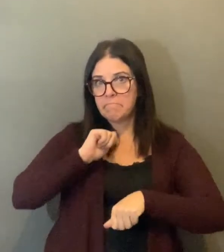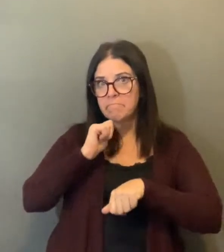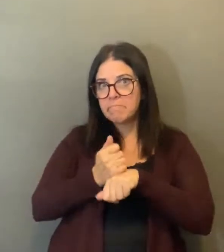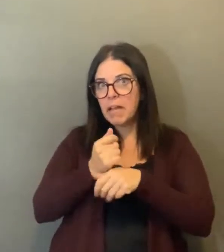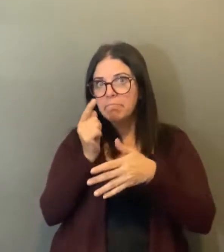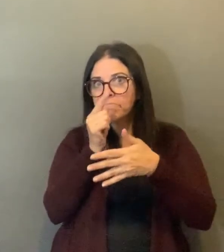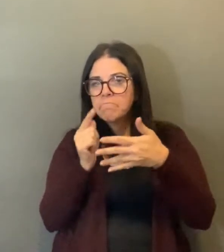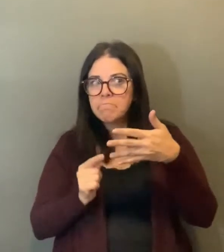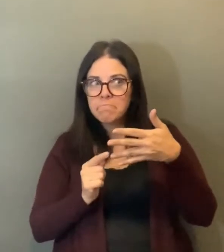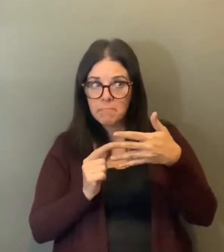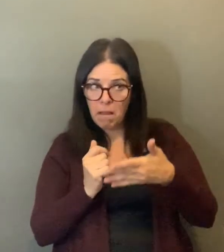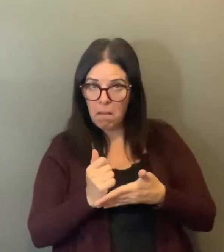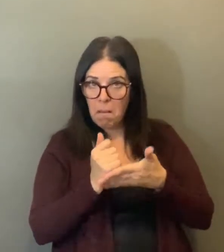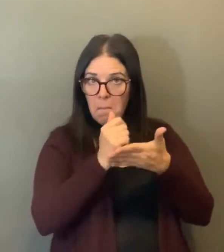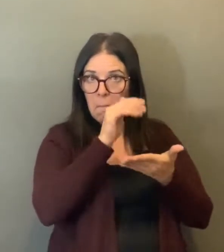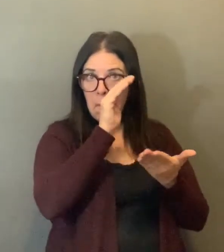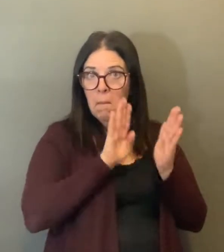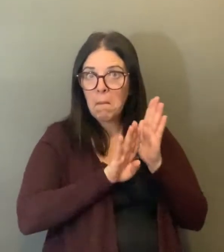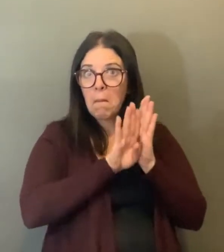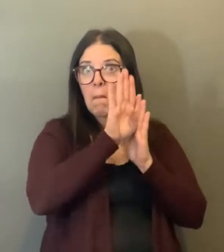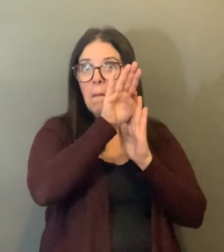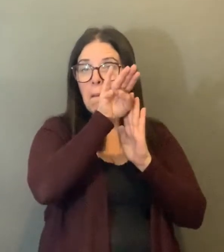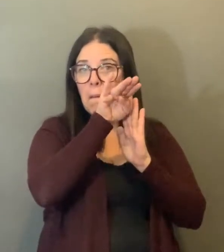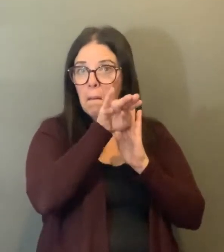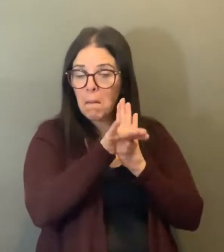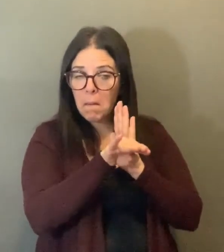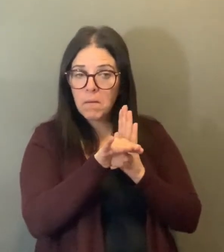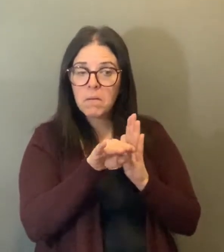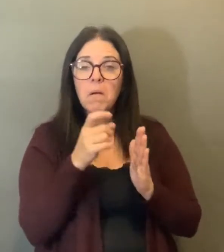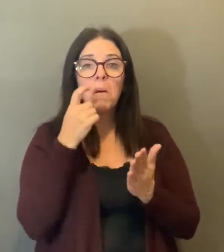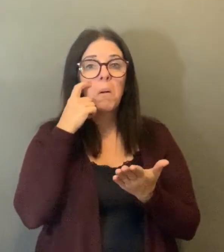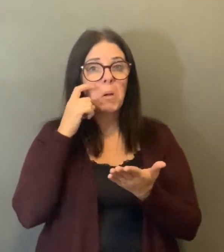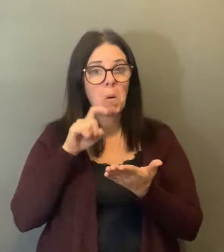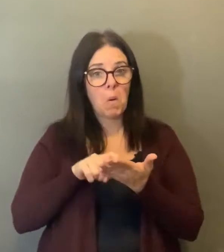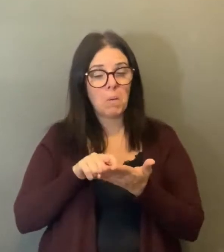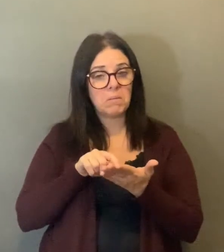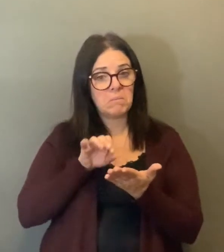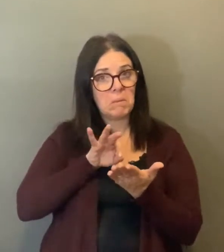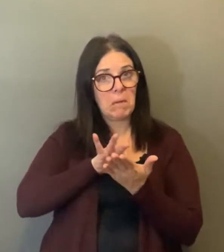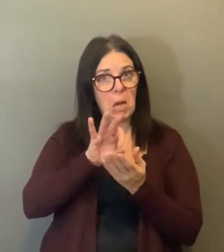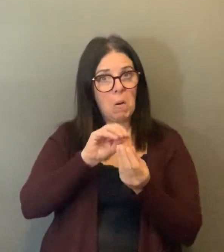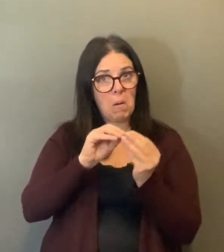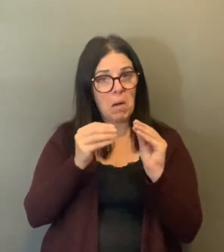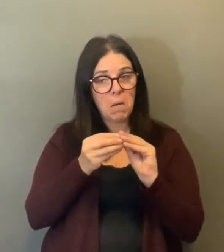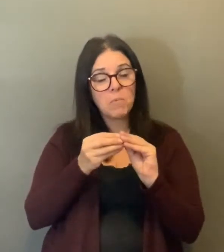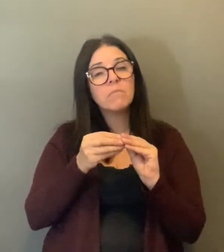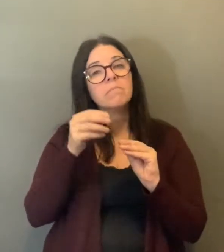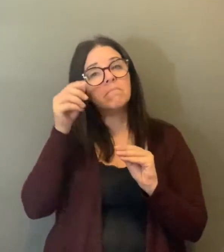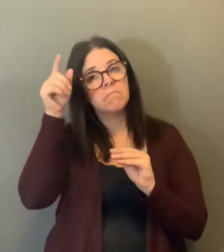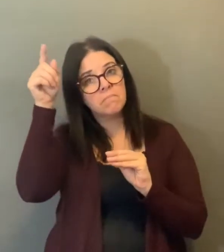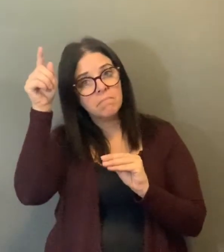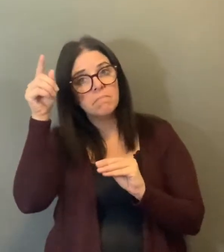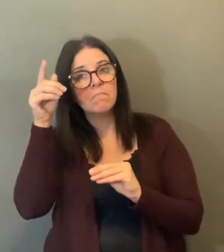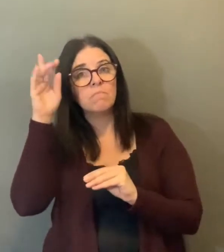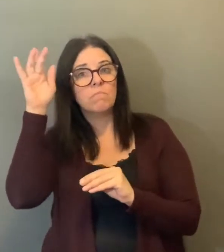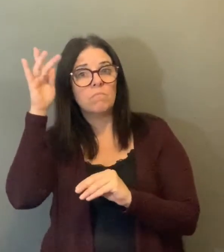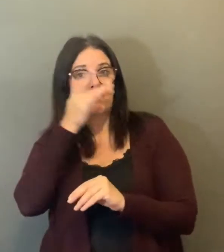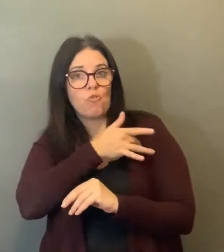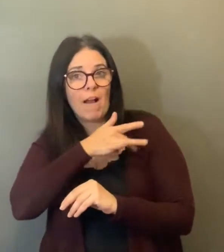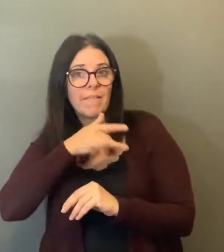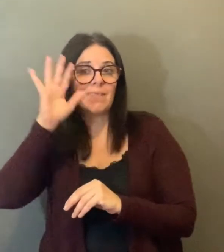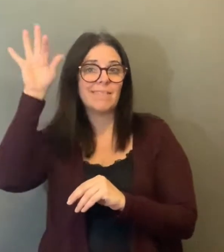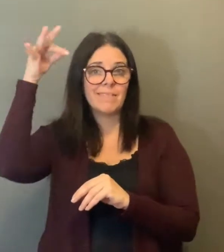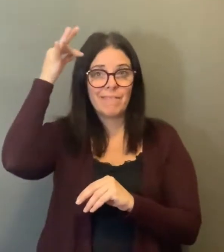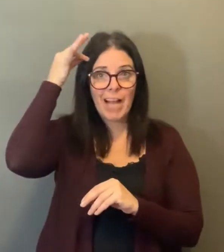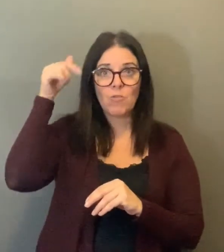are able to keep almost 90 percent of these COVID-19 cases outside of our acute care system. But we can also see